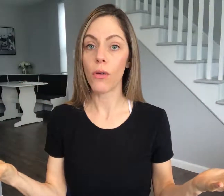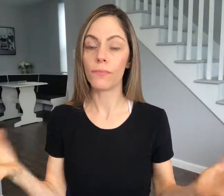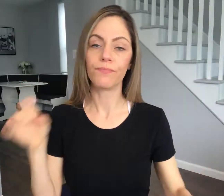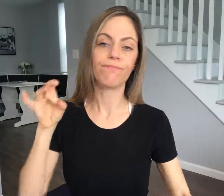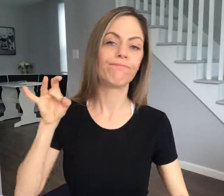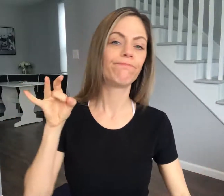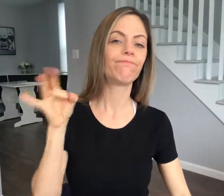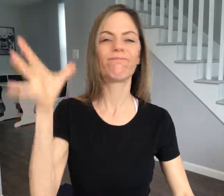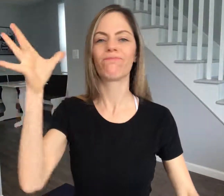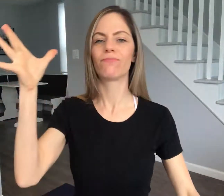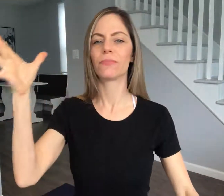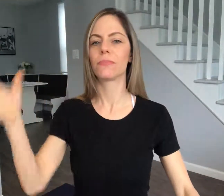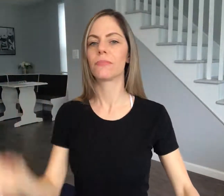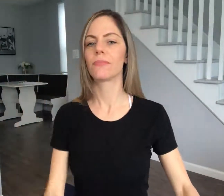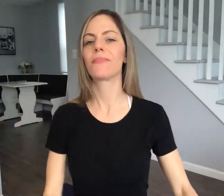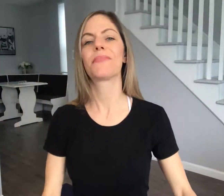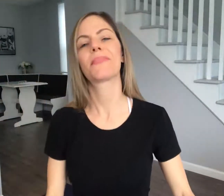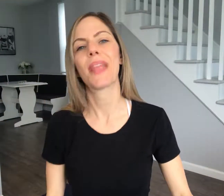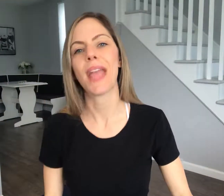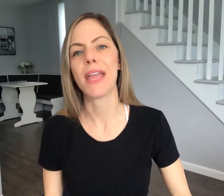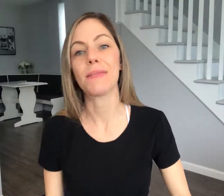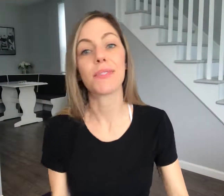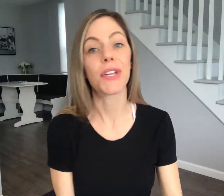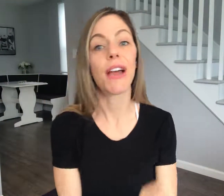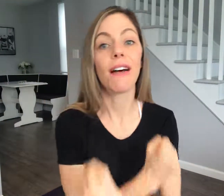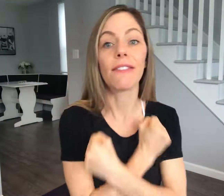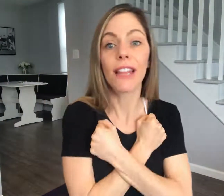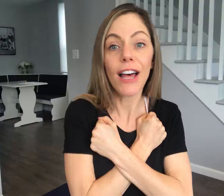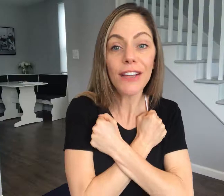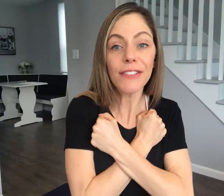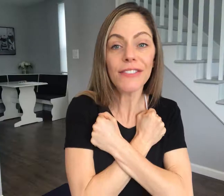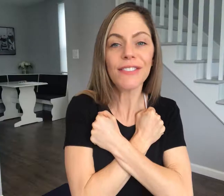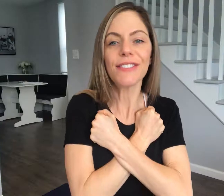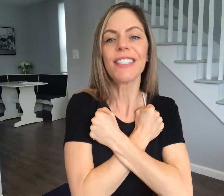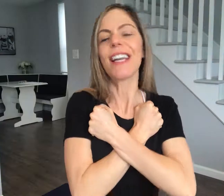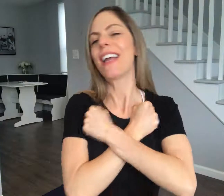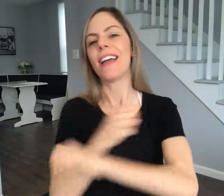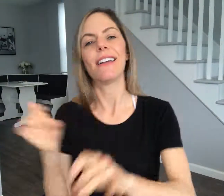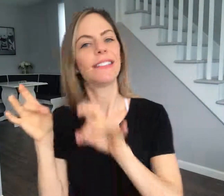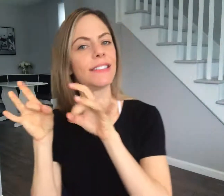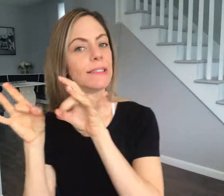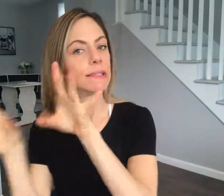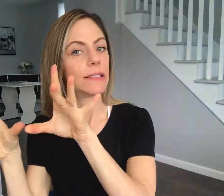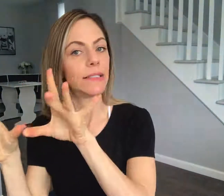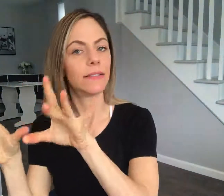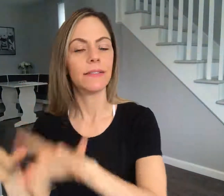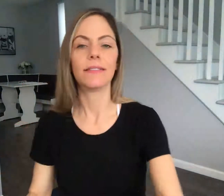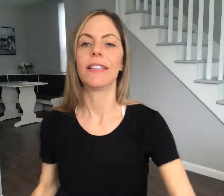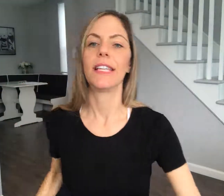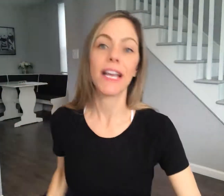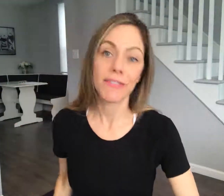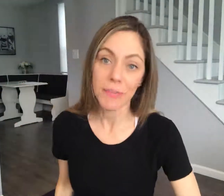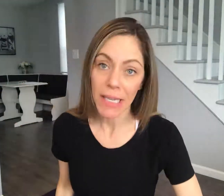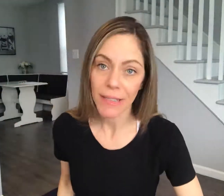hate so you have a love and you have some hate